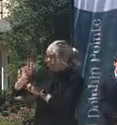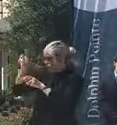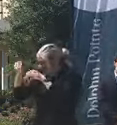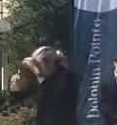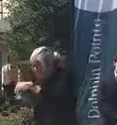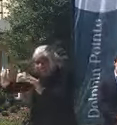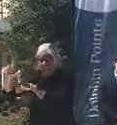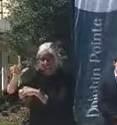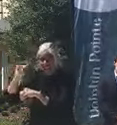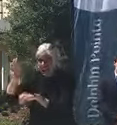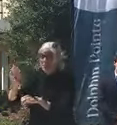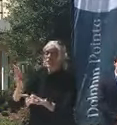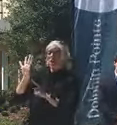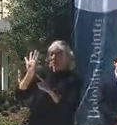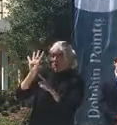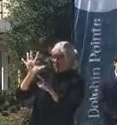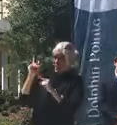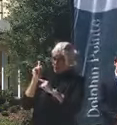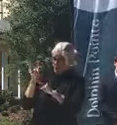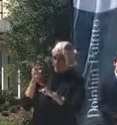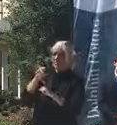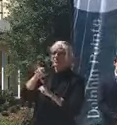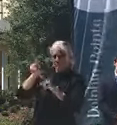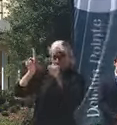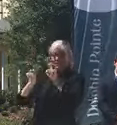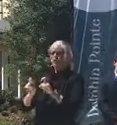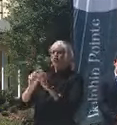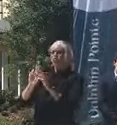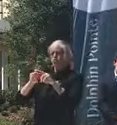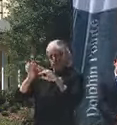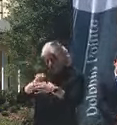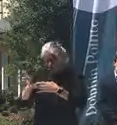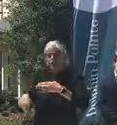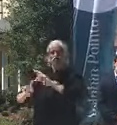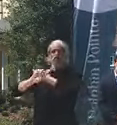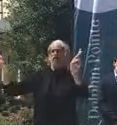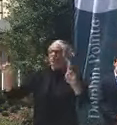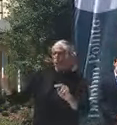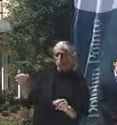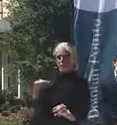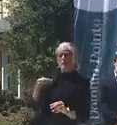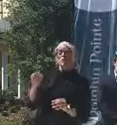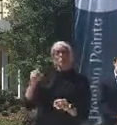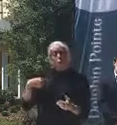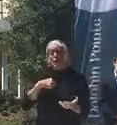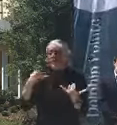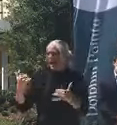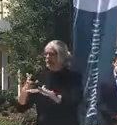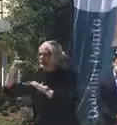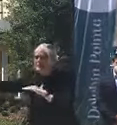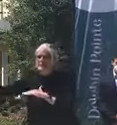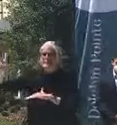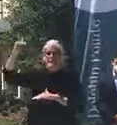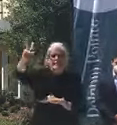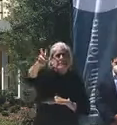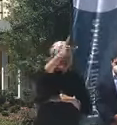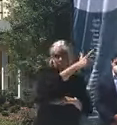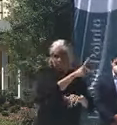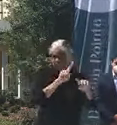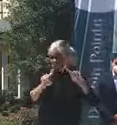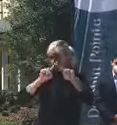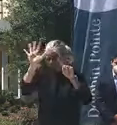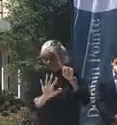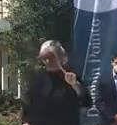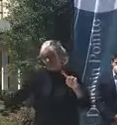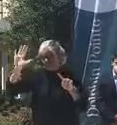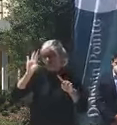-minute test results. And so what we're doing is taking that around to different parts of the state, fanning out into the various